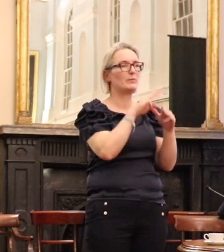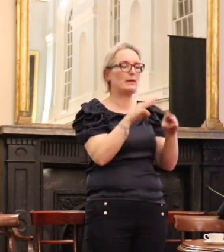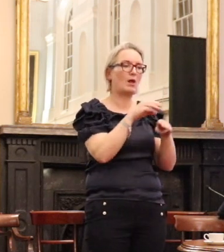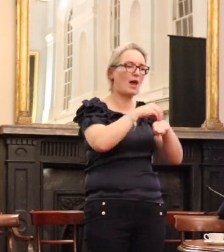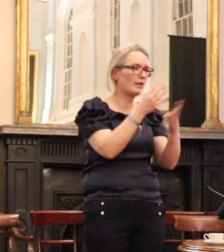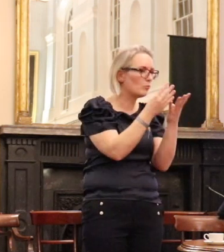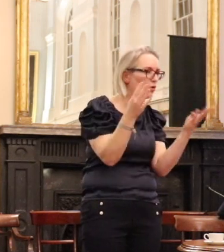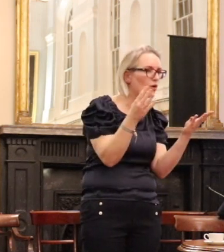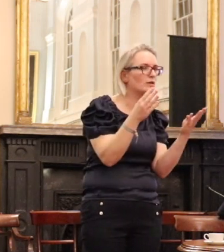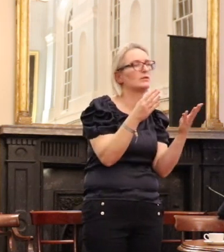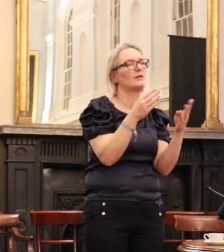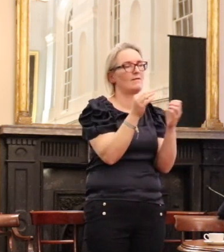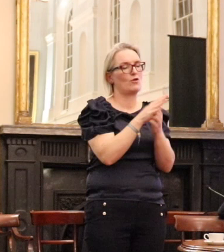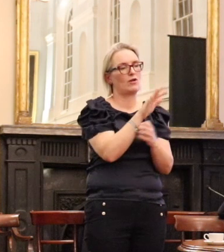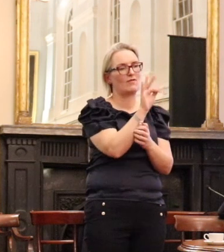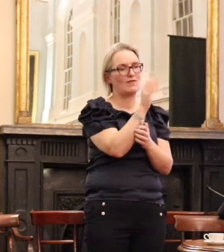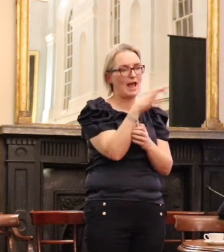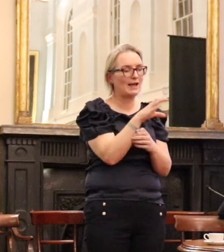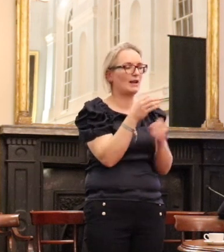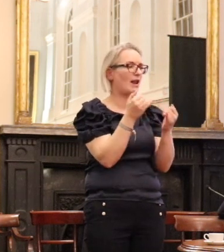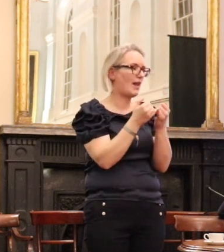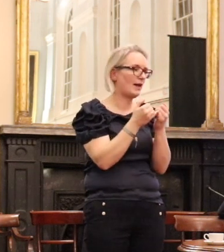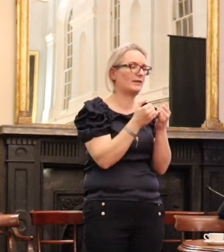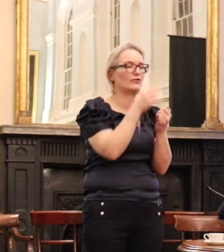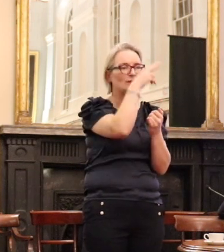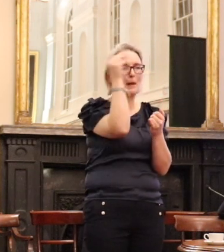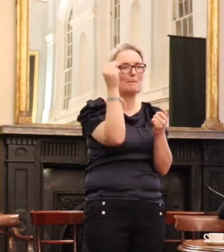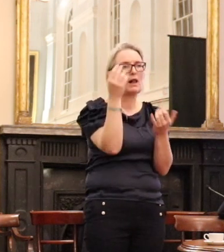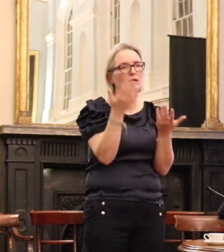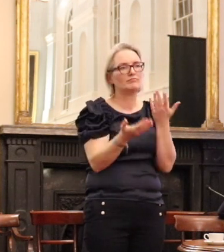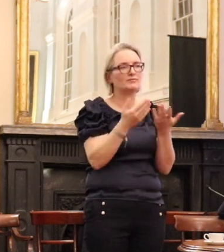board of FLAG and